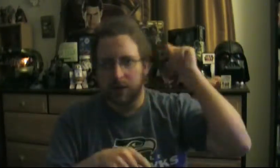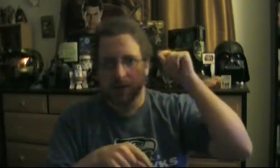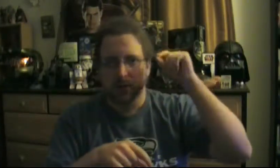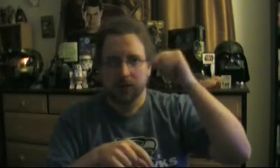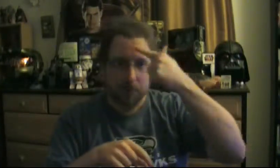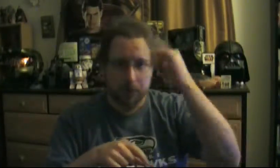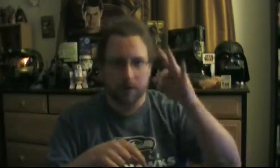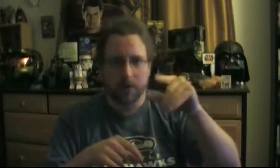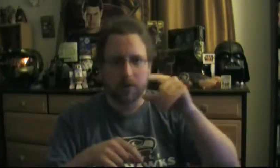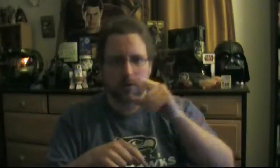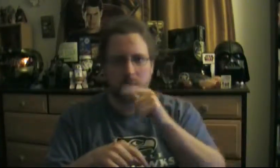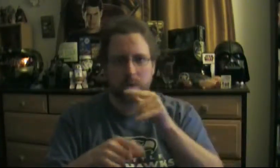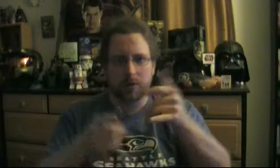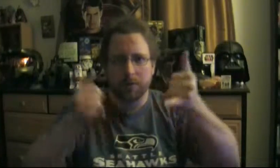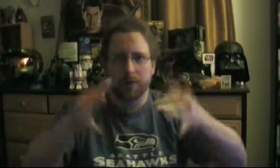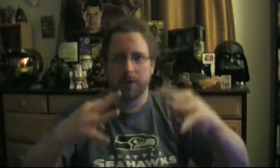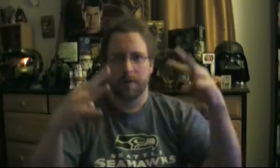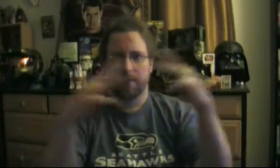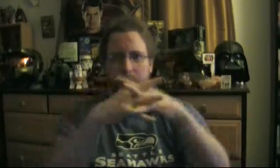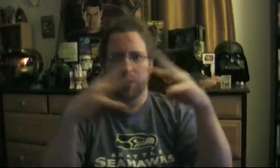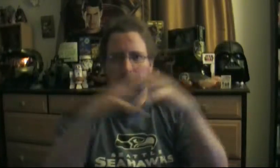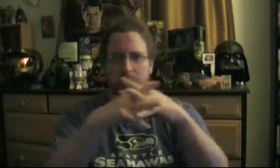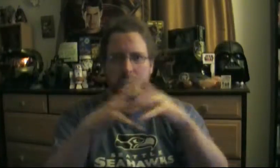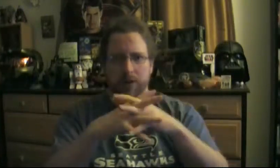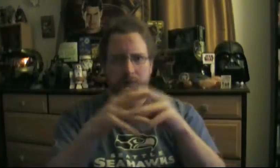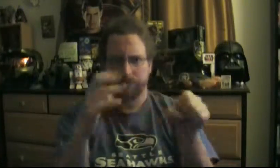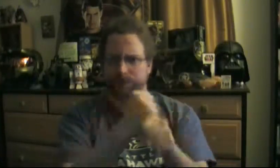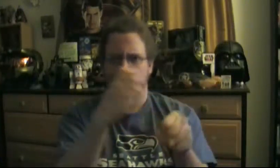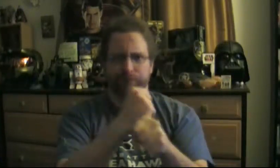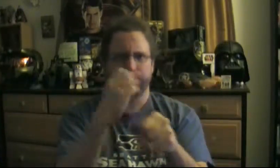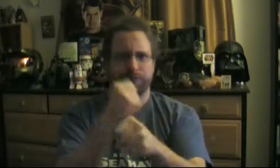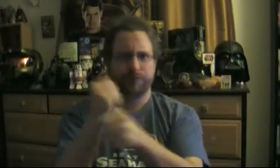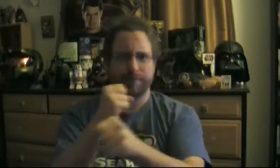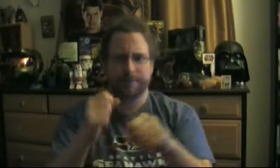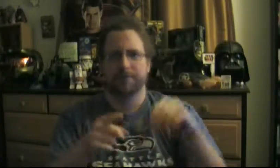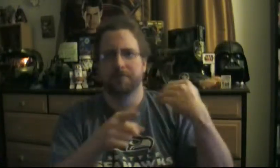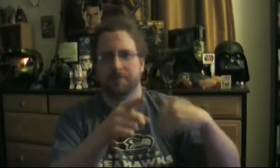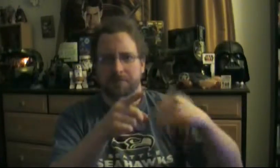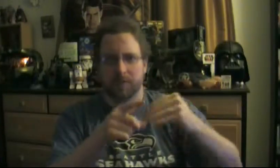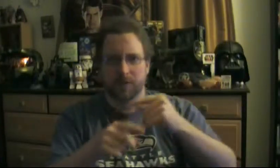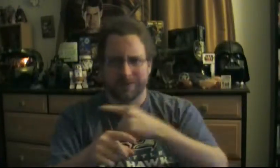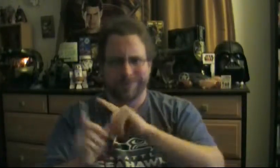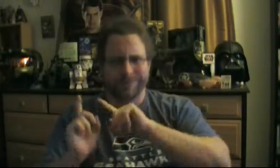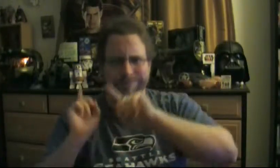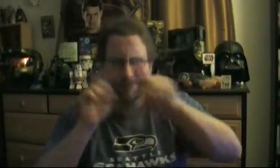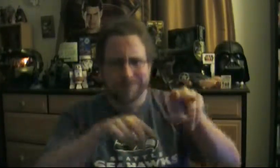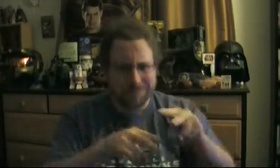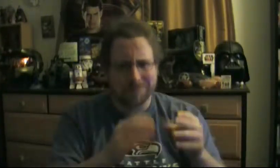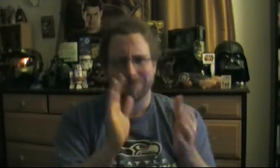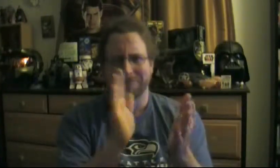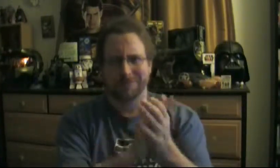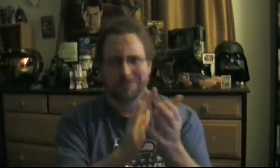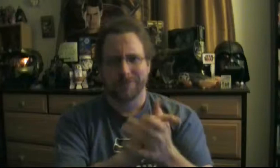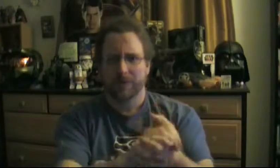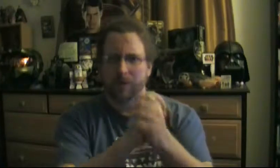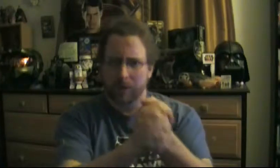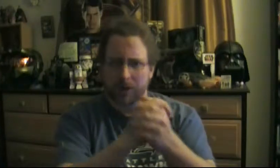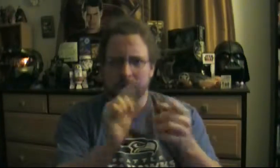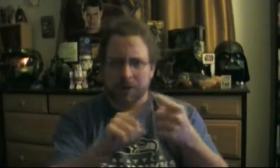masters of jewelry designed for centuries, is the only company on earth to make jewelry with chocolate diamonds. And Jared is the